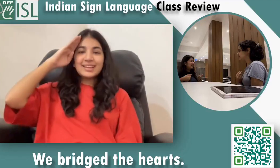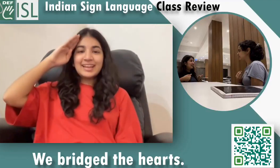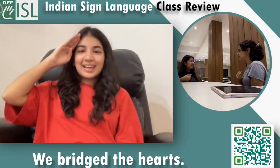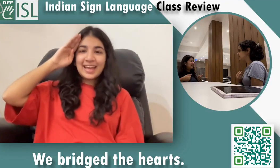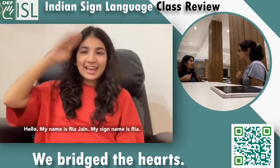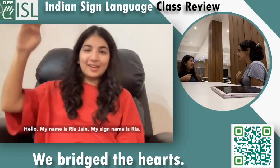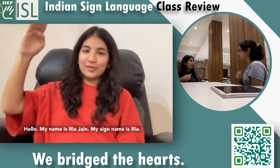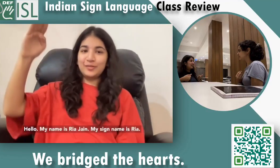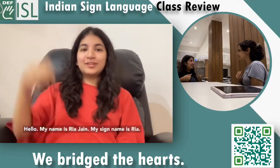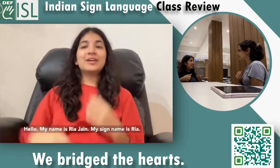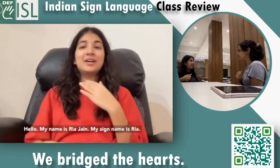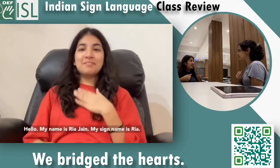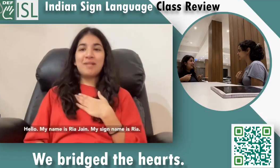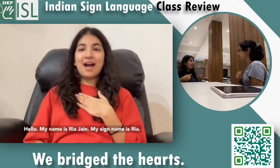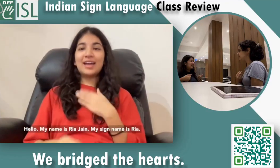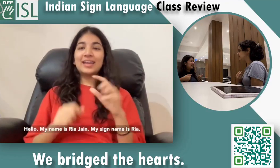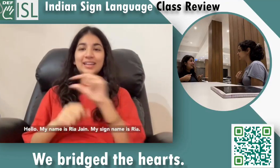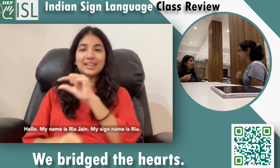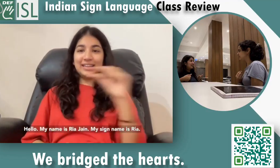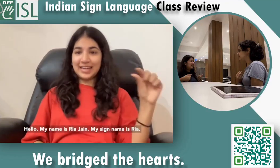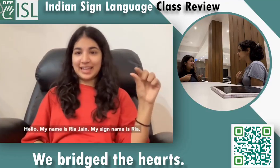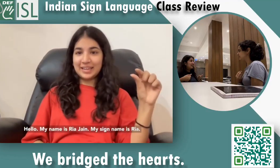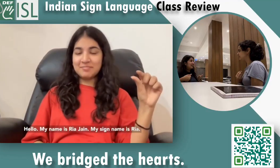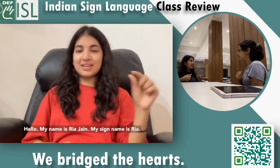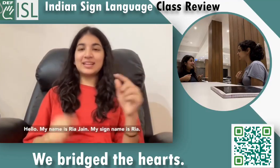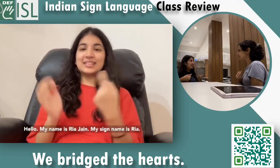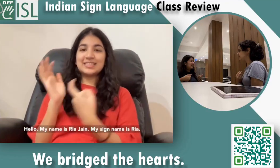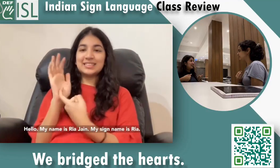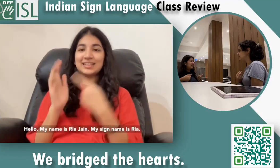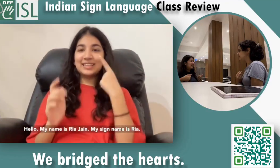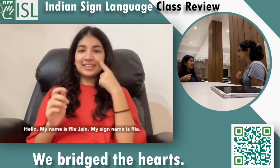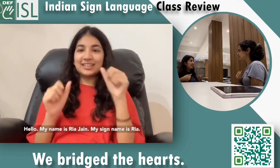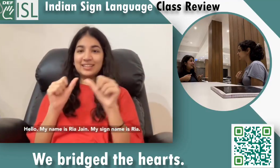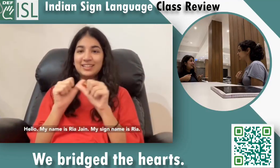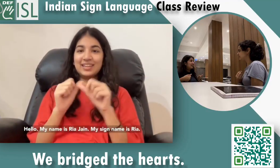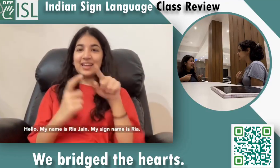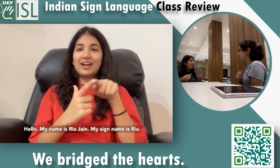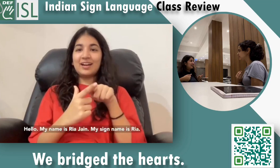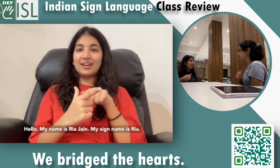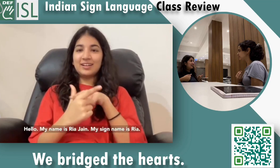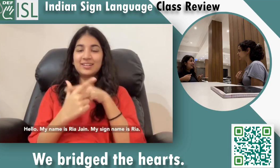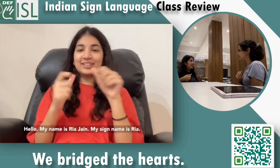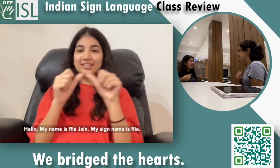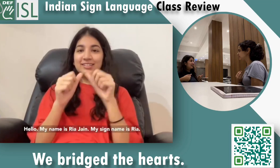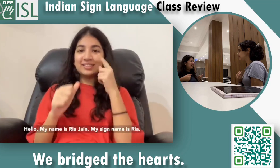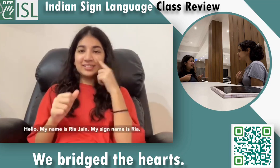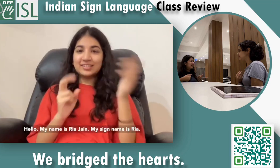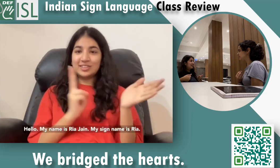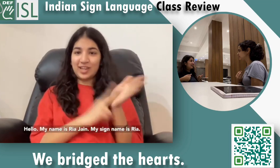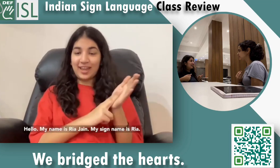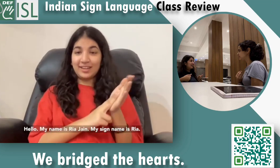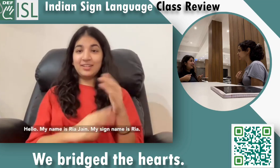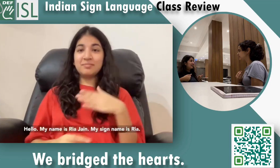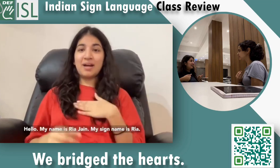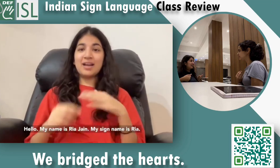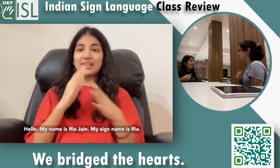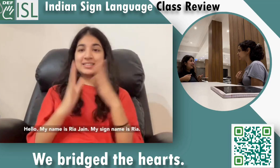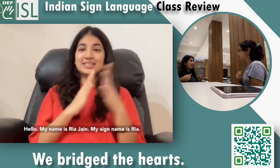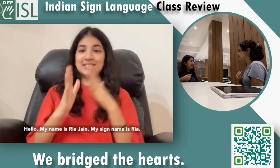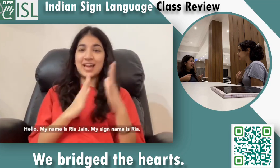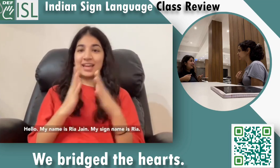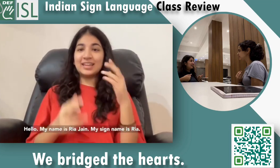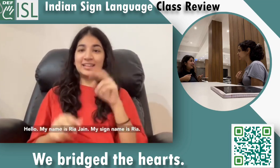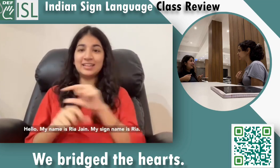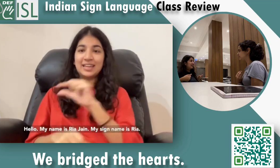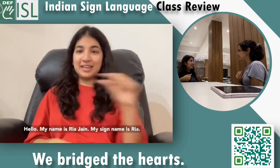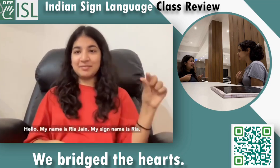Hello, my name is Ria Jain. My